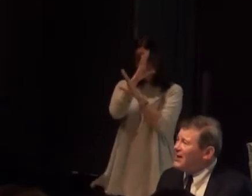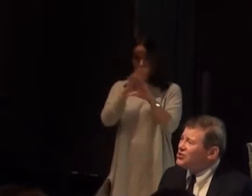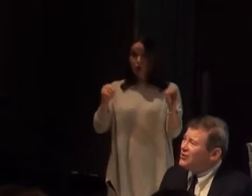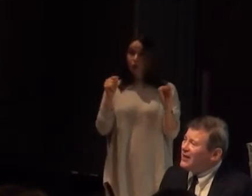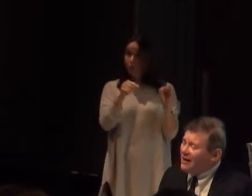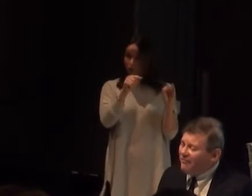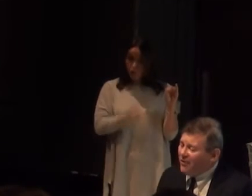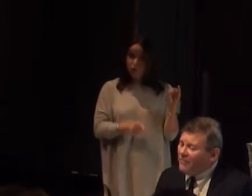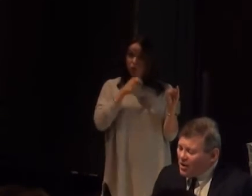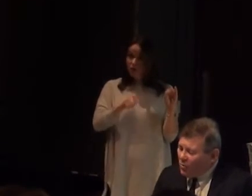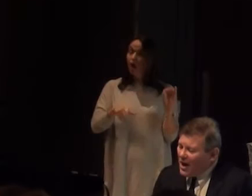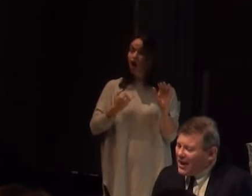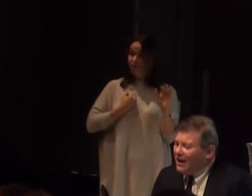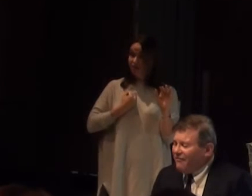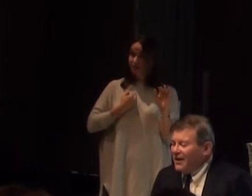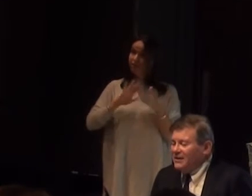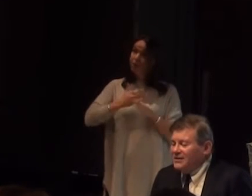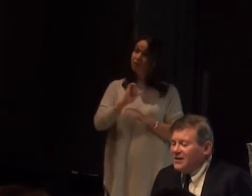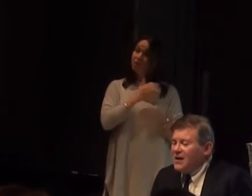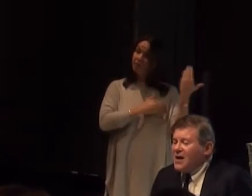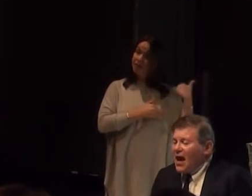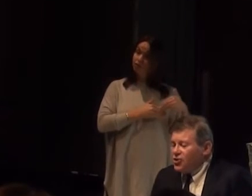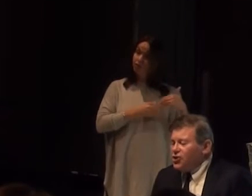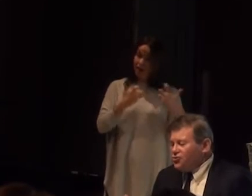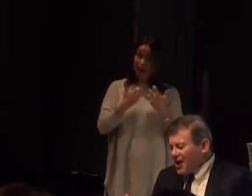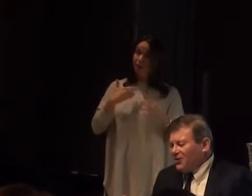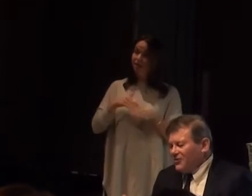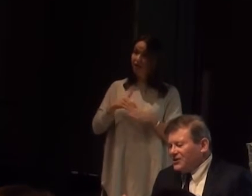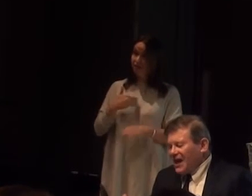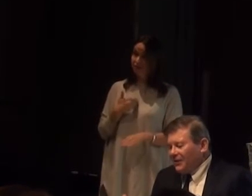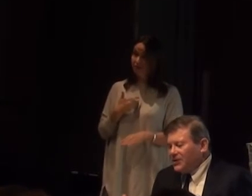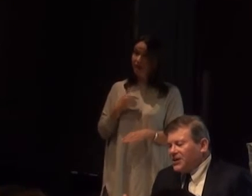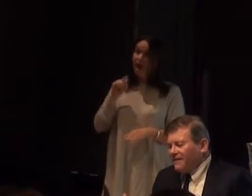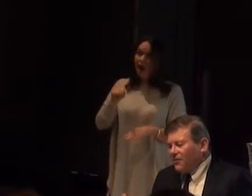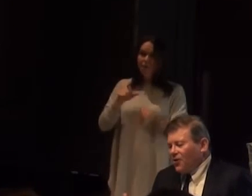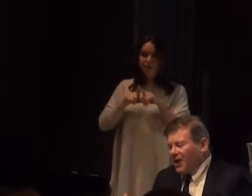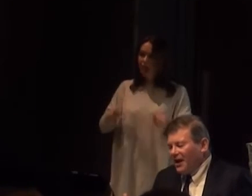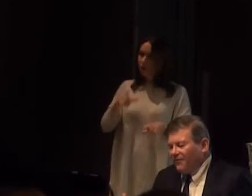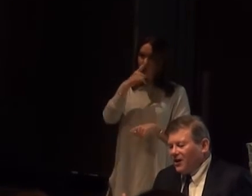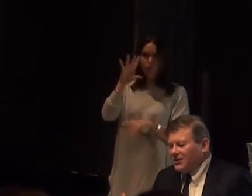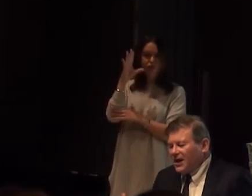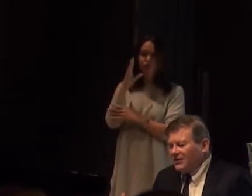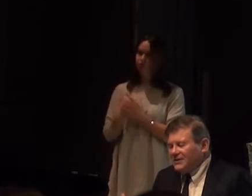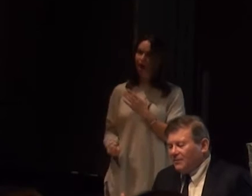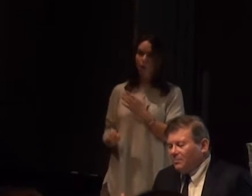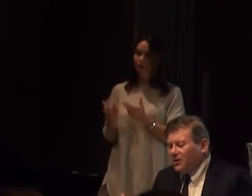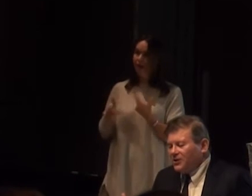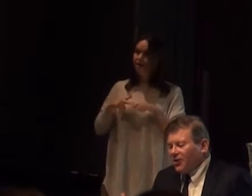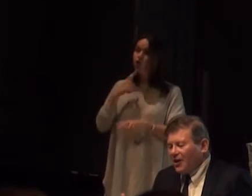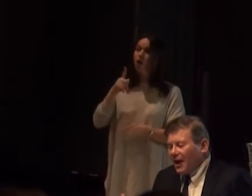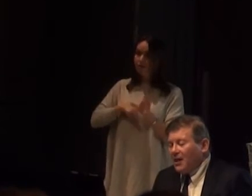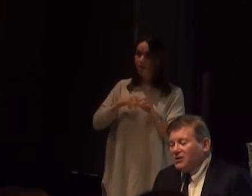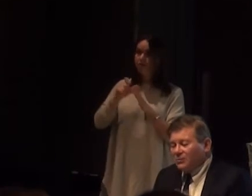because of the history they come from, the way they affect us. And you can drown in this language if you're not careful as a young disabled